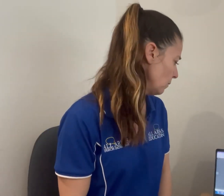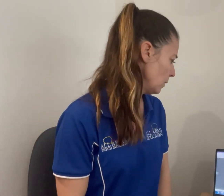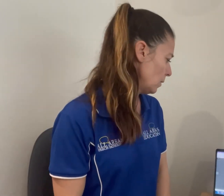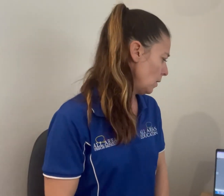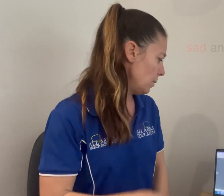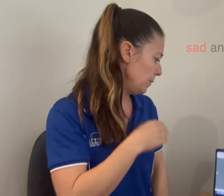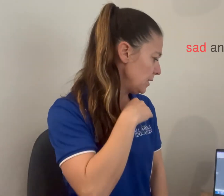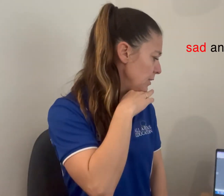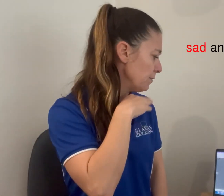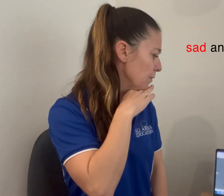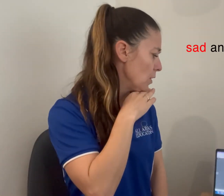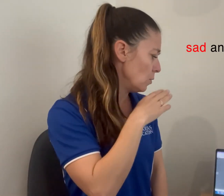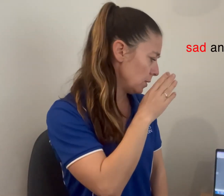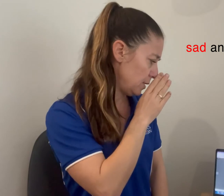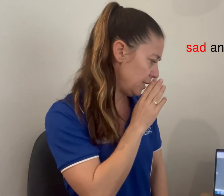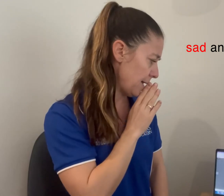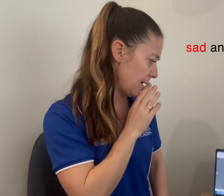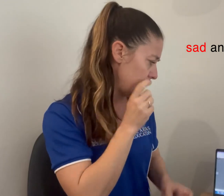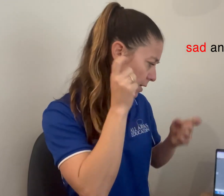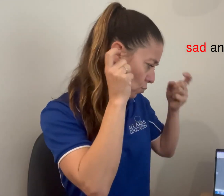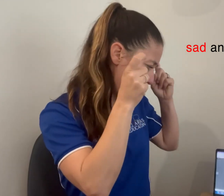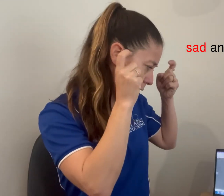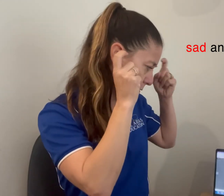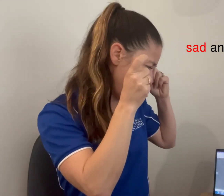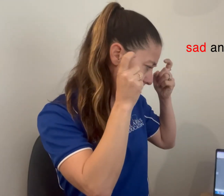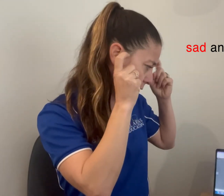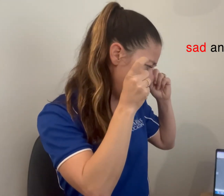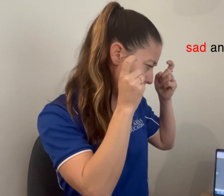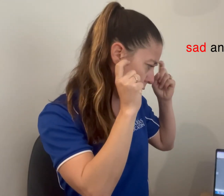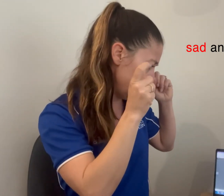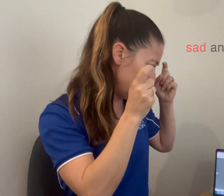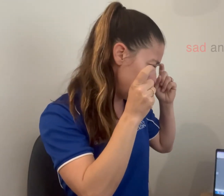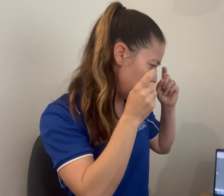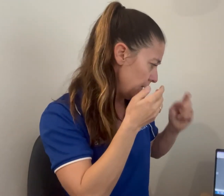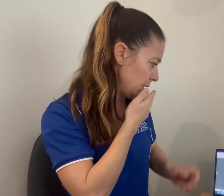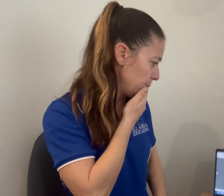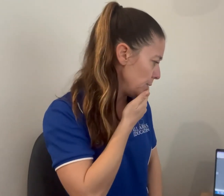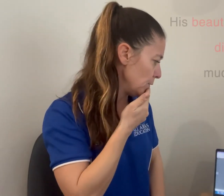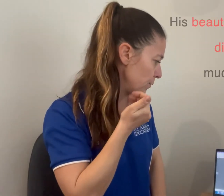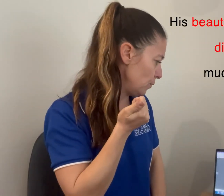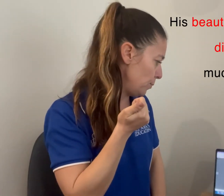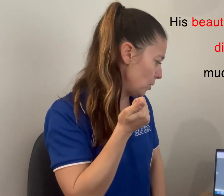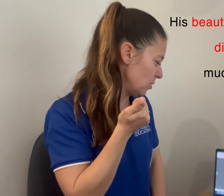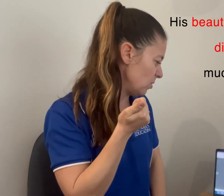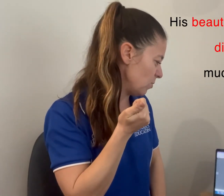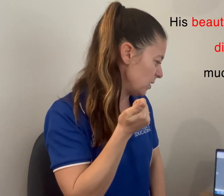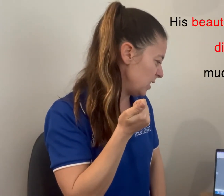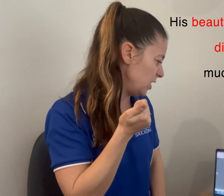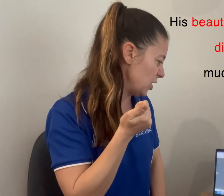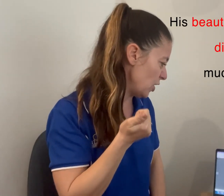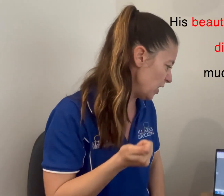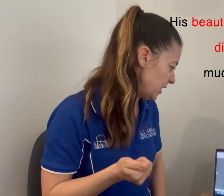Mr Frog was sad and worried too. His beautiful pond was dirty,